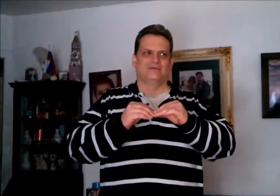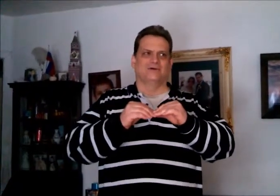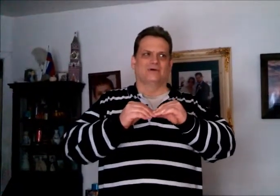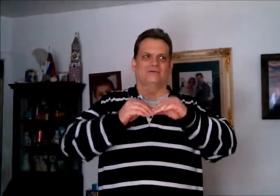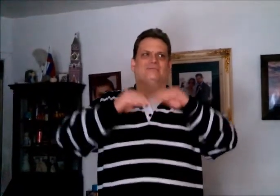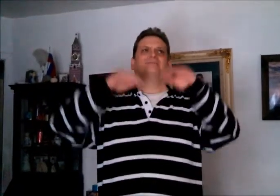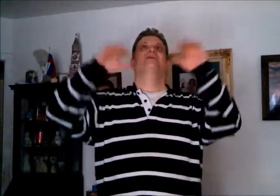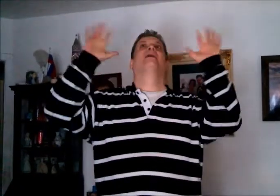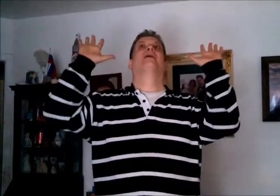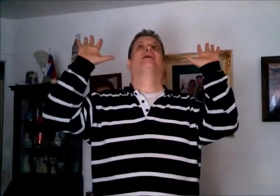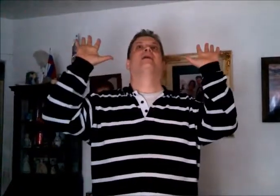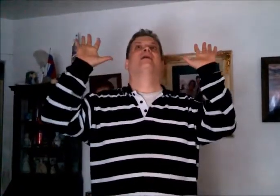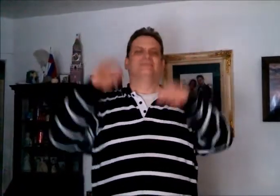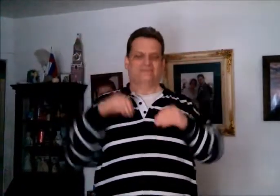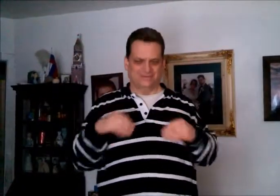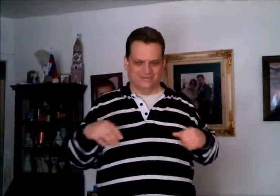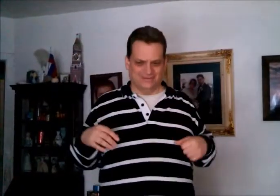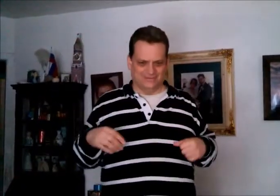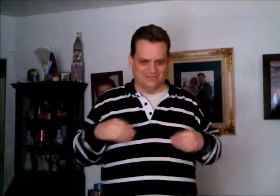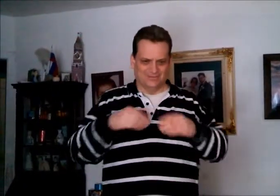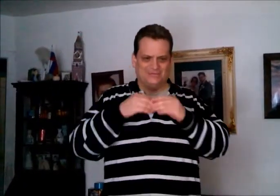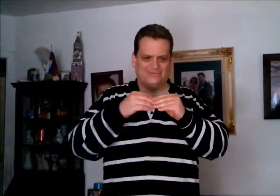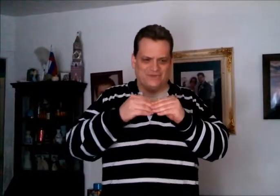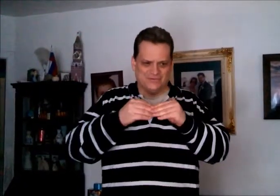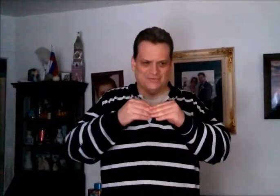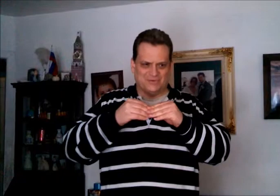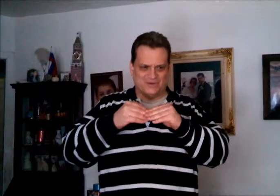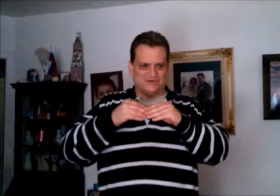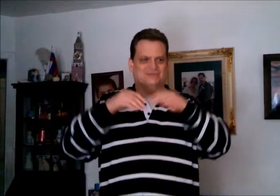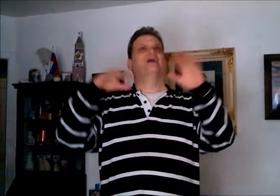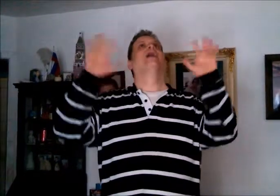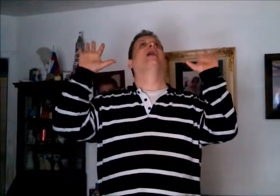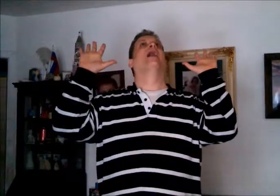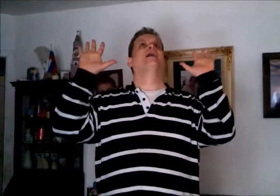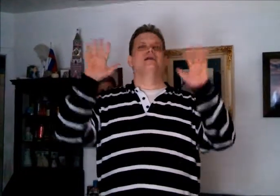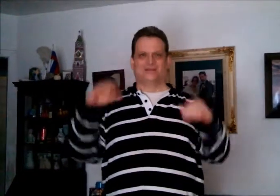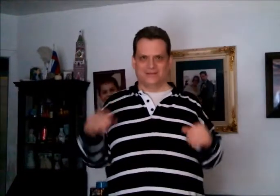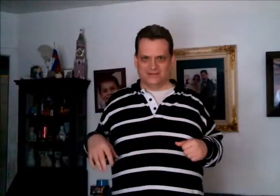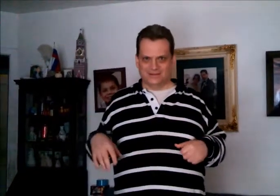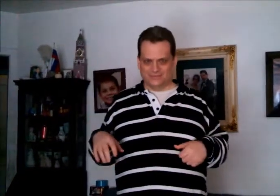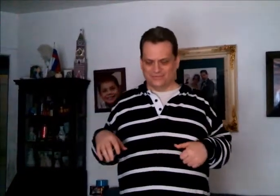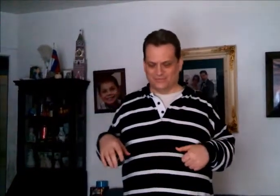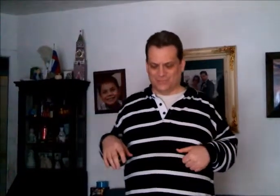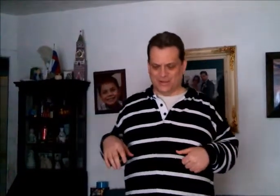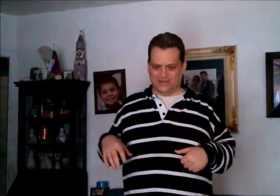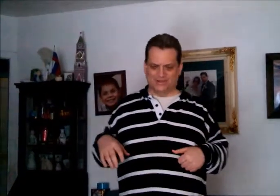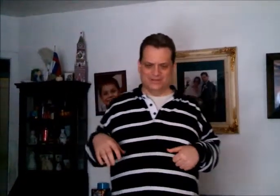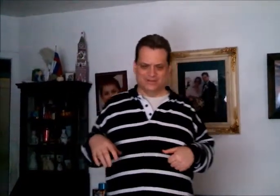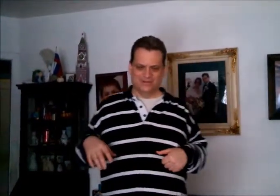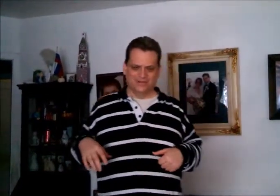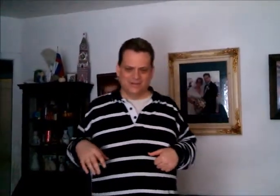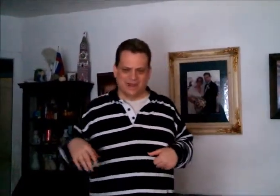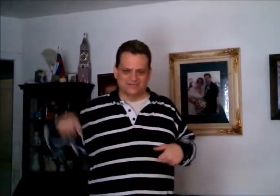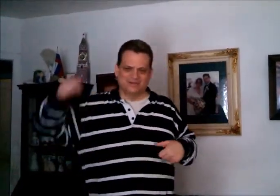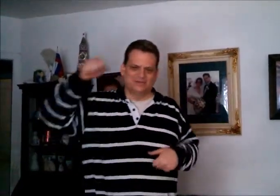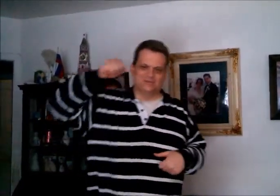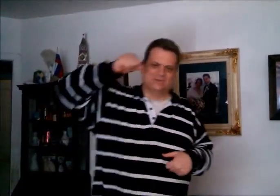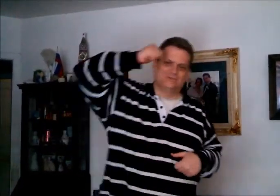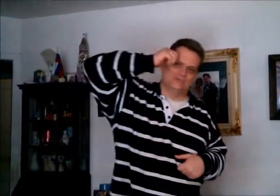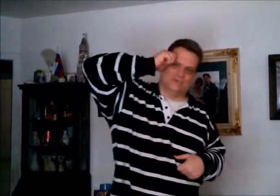you go through a little facial expression for bright. I've seen some people do